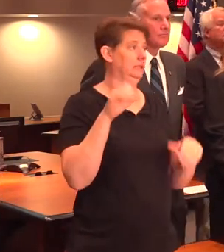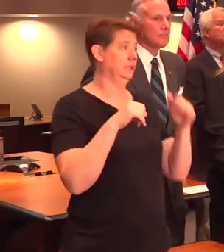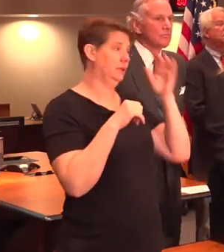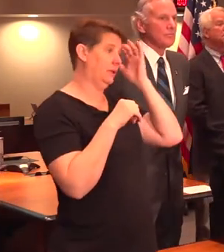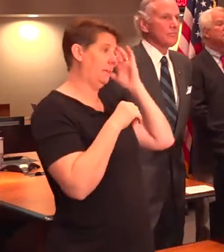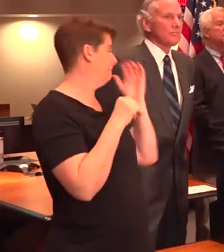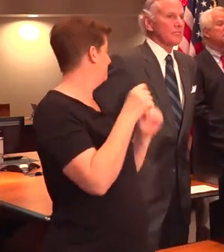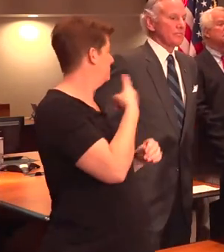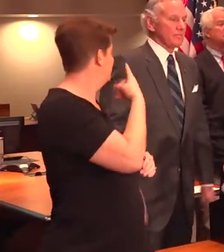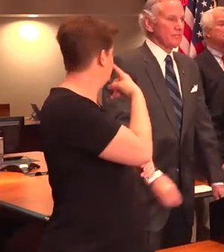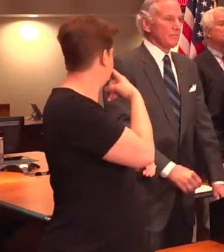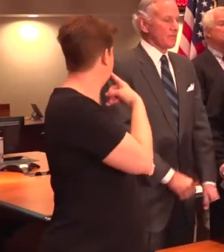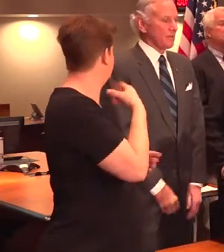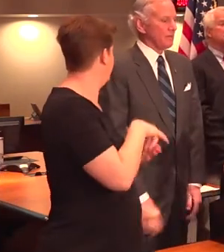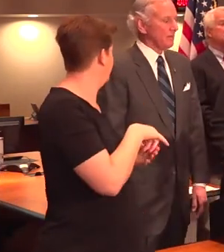anyone?